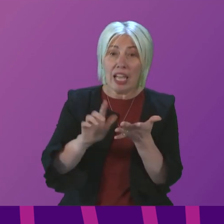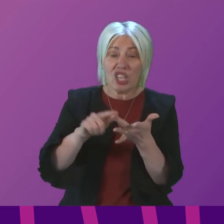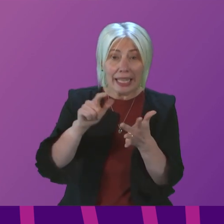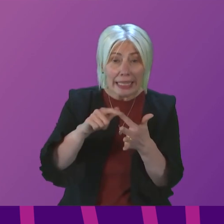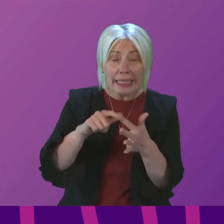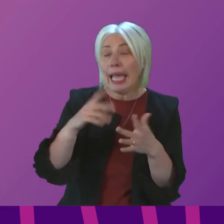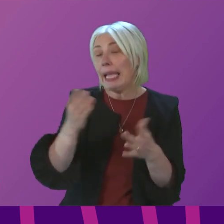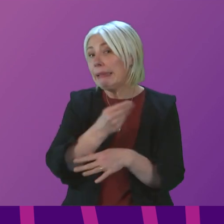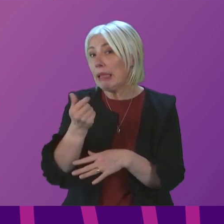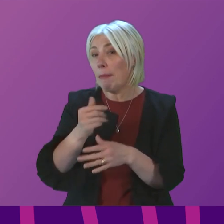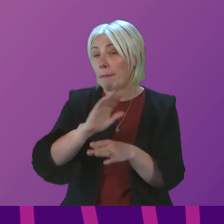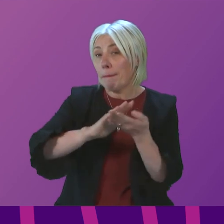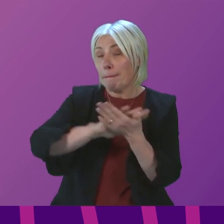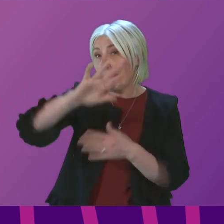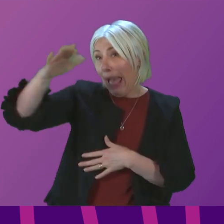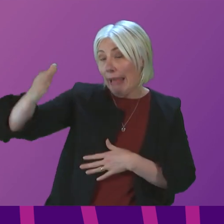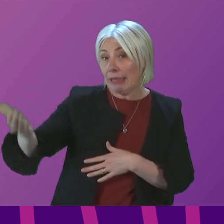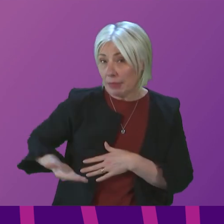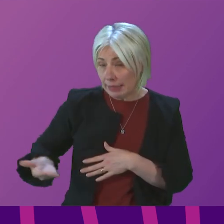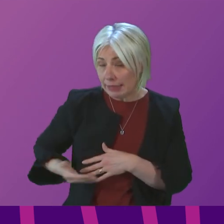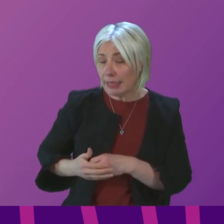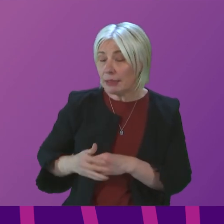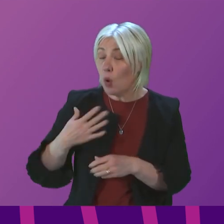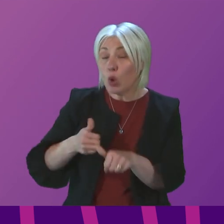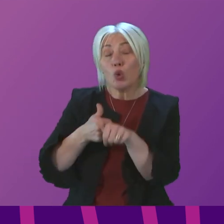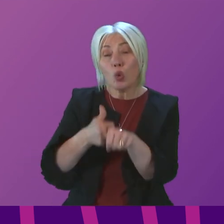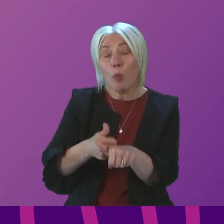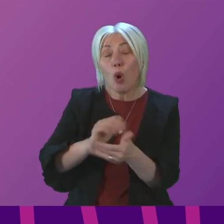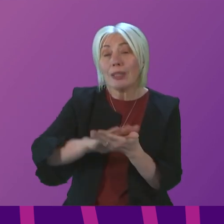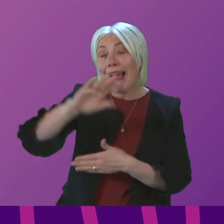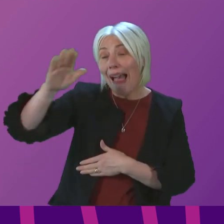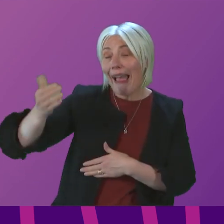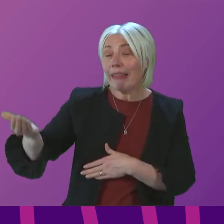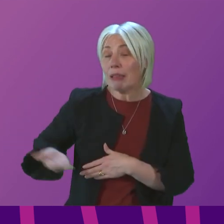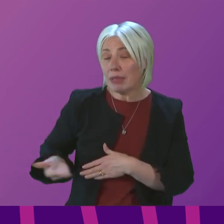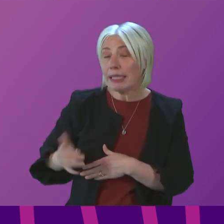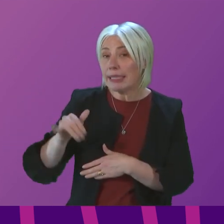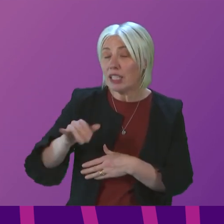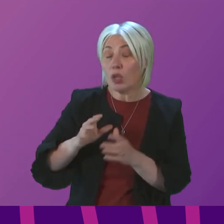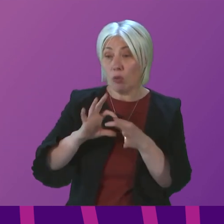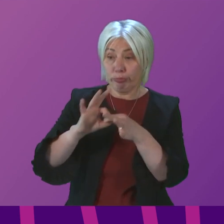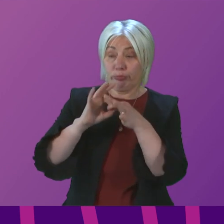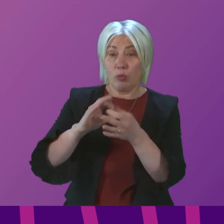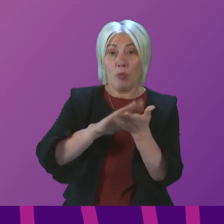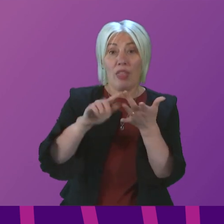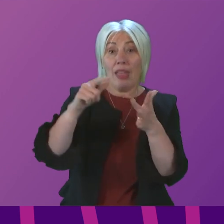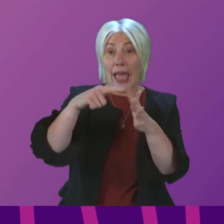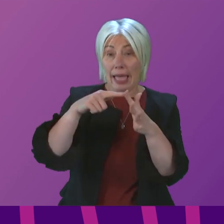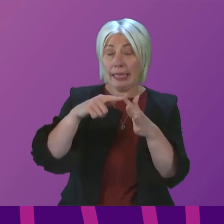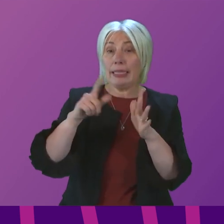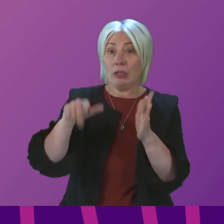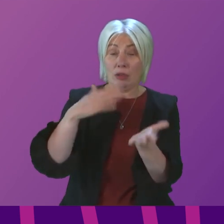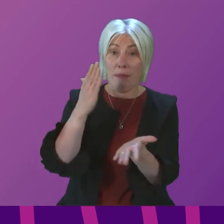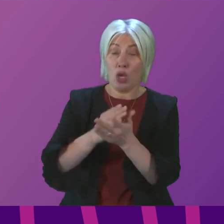First Minister, we want to support Highland businesses and we will continue to work with HIE to make sure that we can deliver